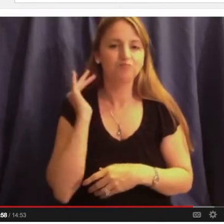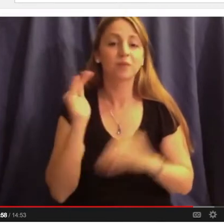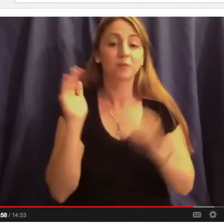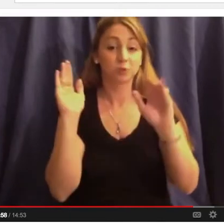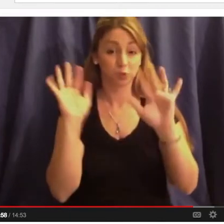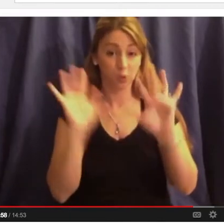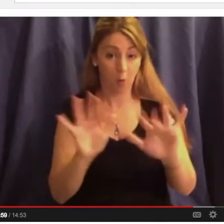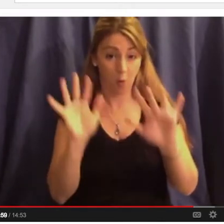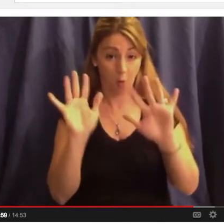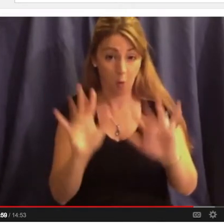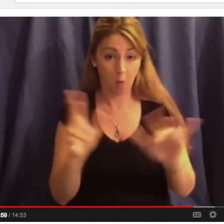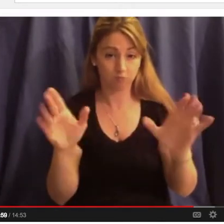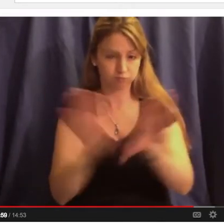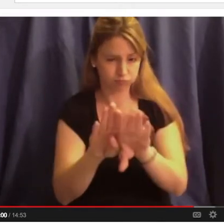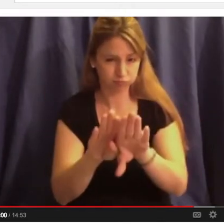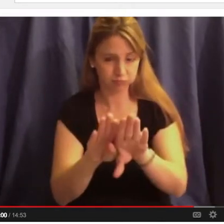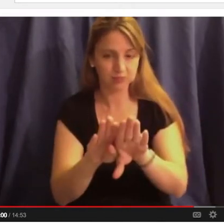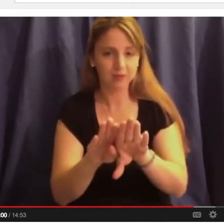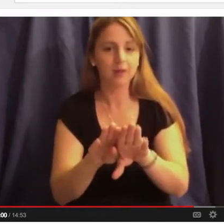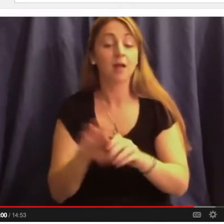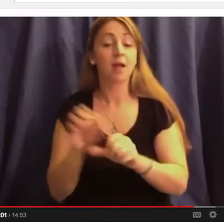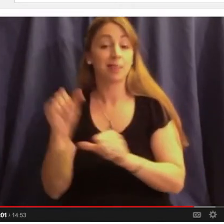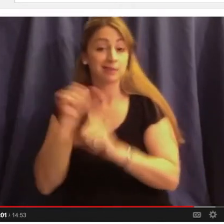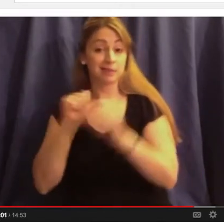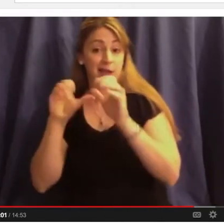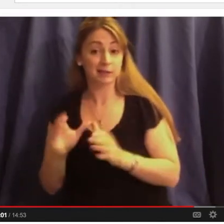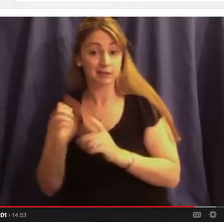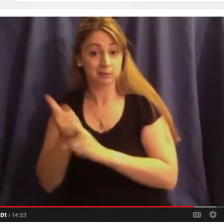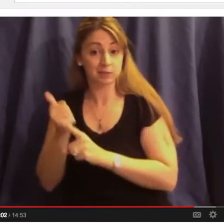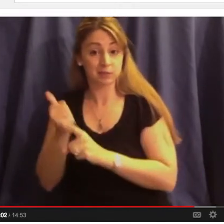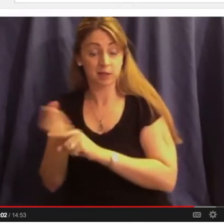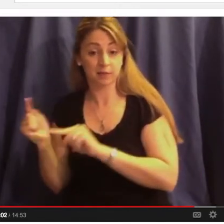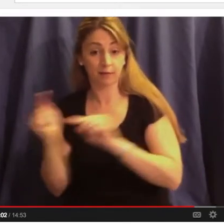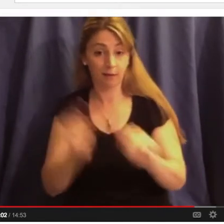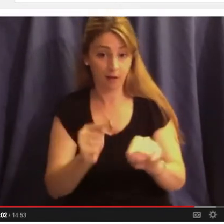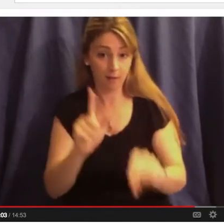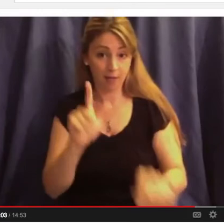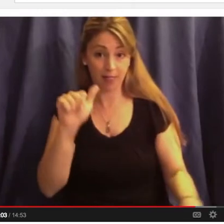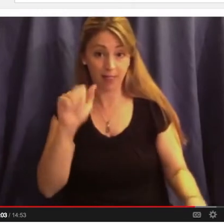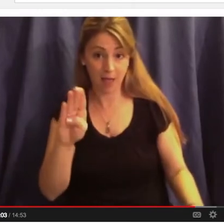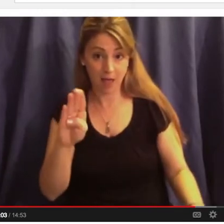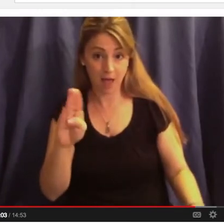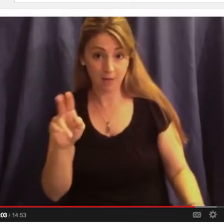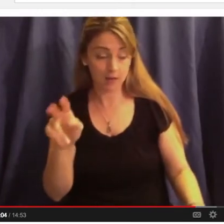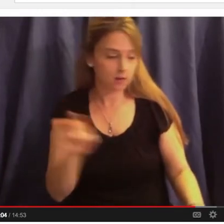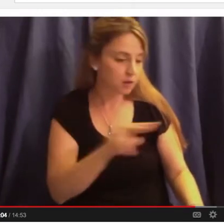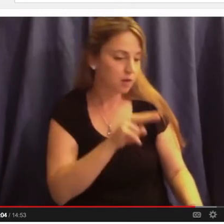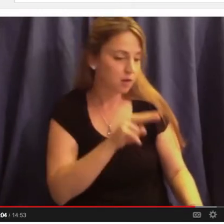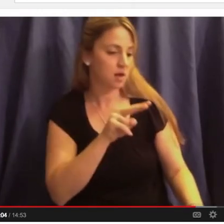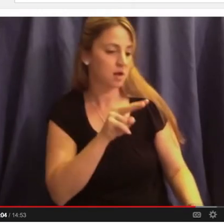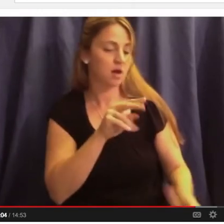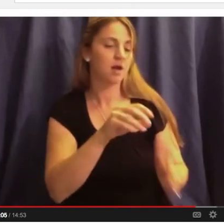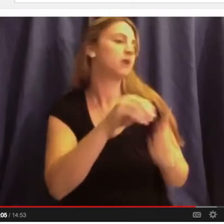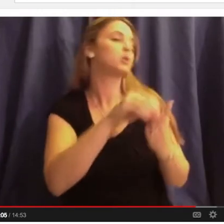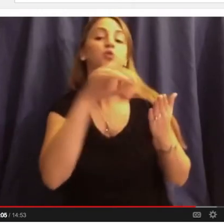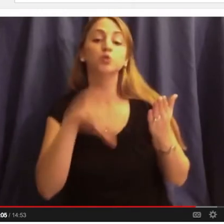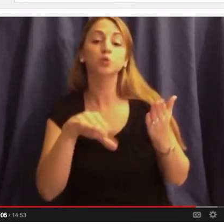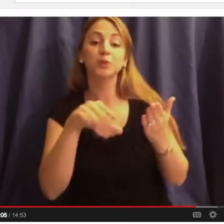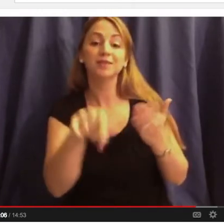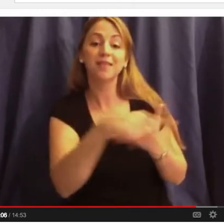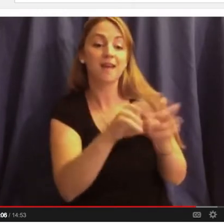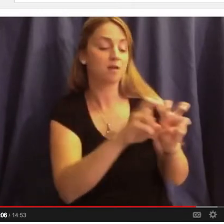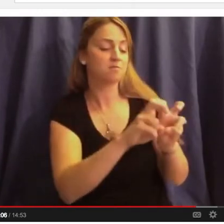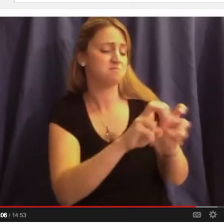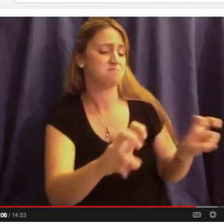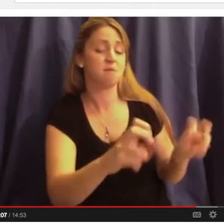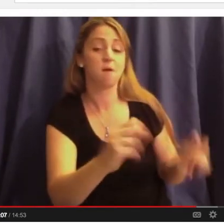Institutions grant, literally came back to work in his lab after several days, and all these students had refused